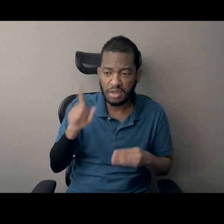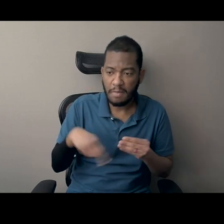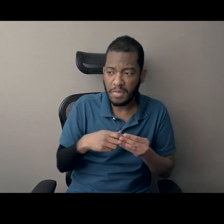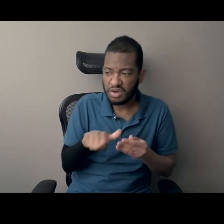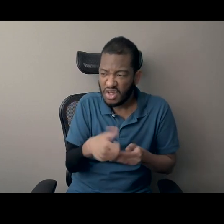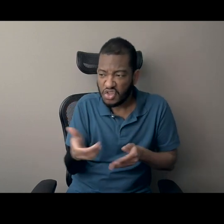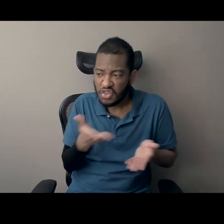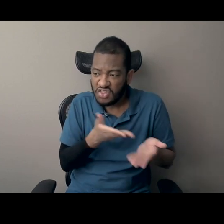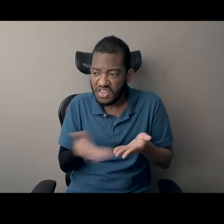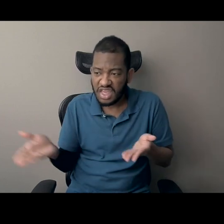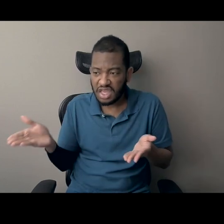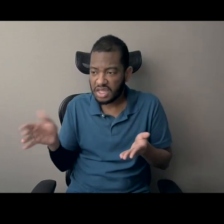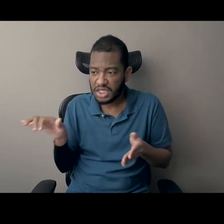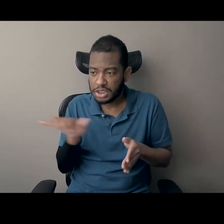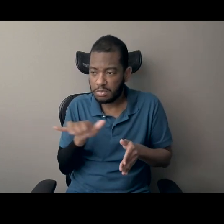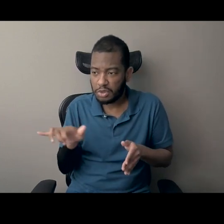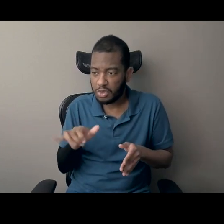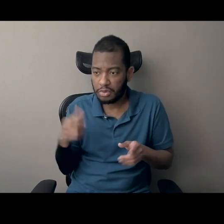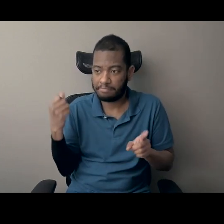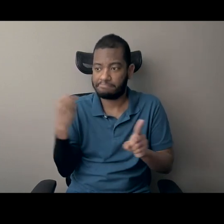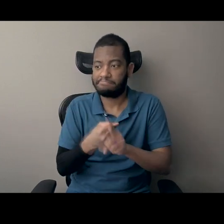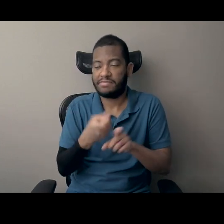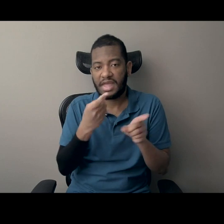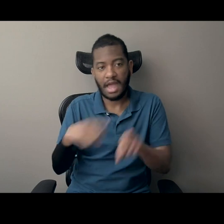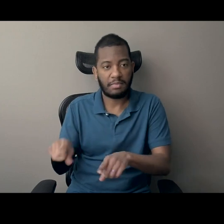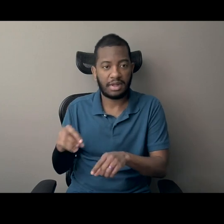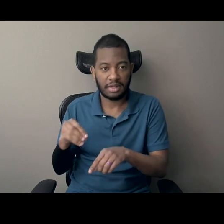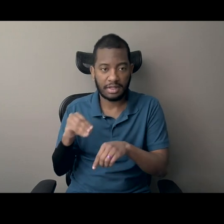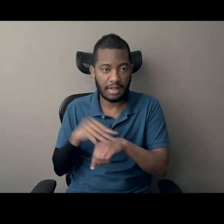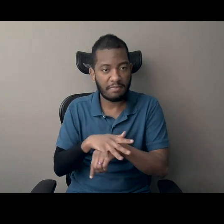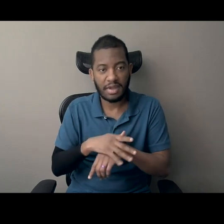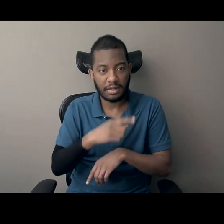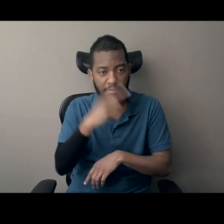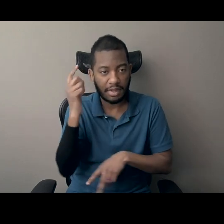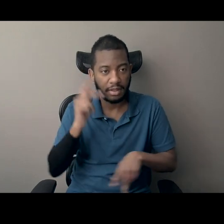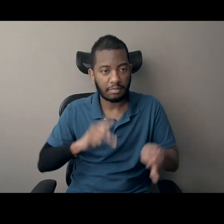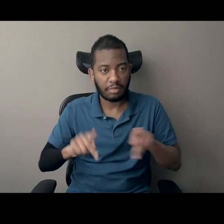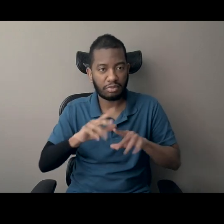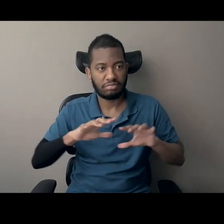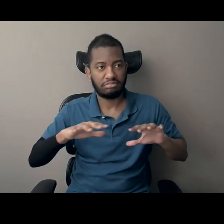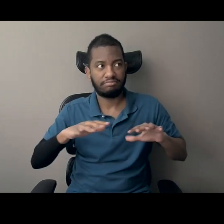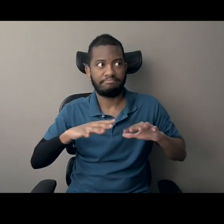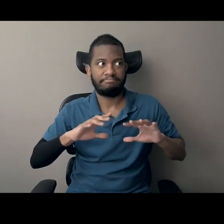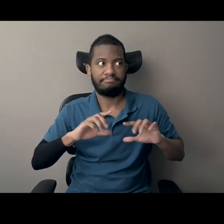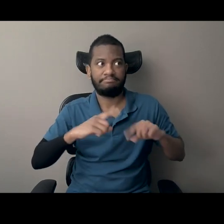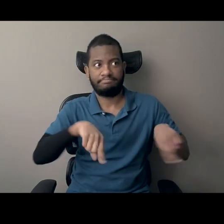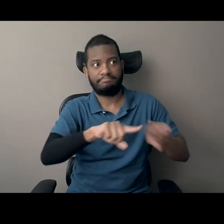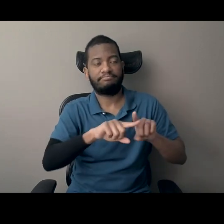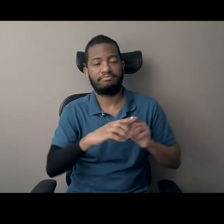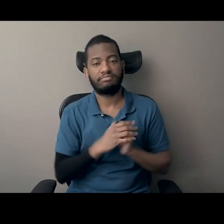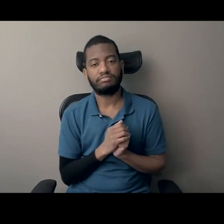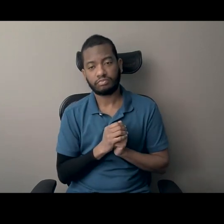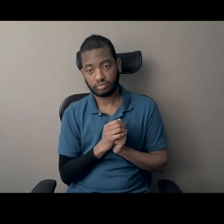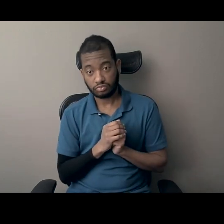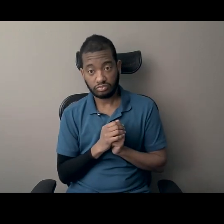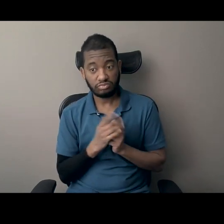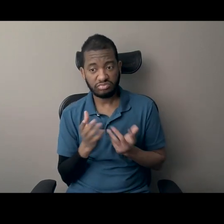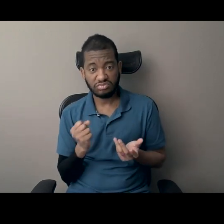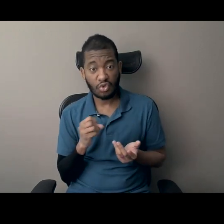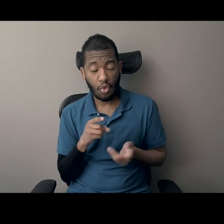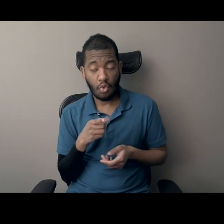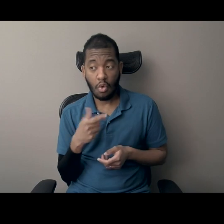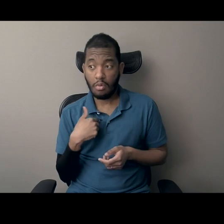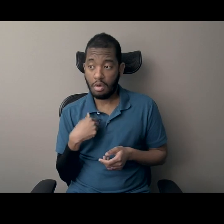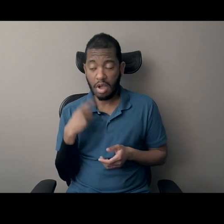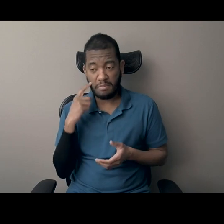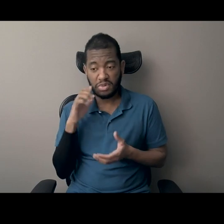I felt like what I had believed, and you, you referenced this in your opening, I had sort of